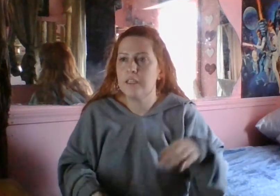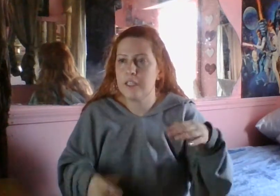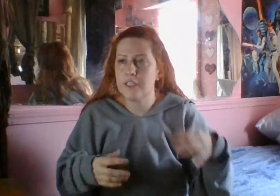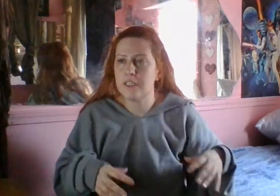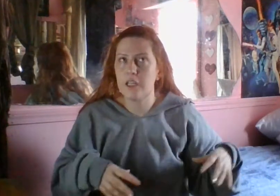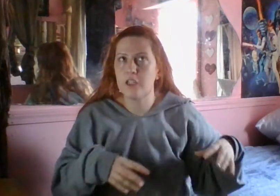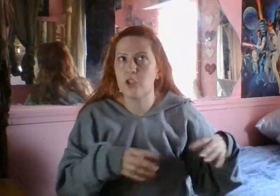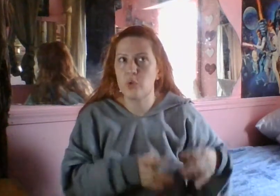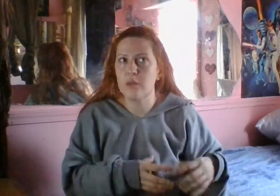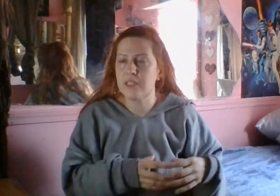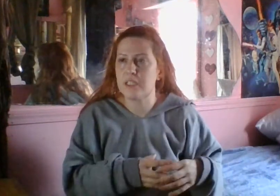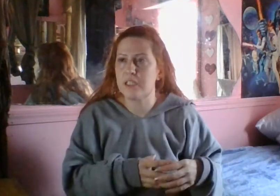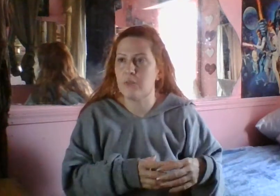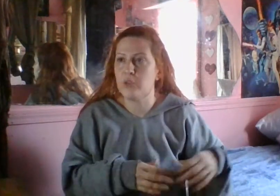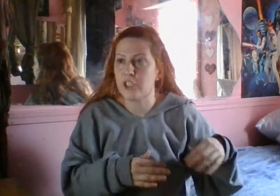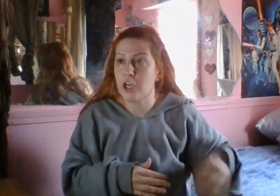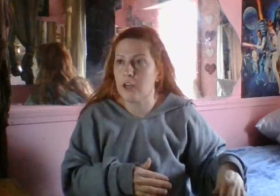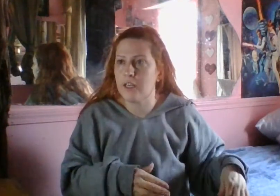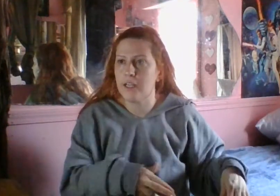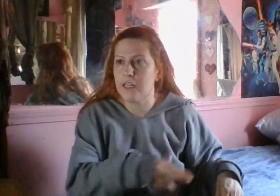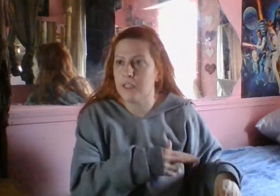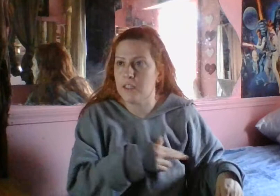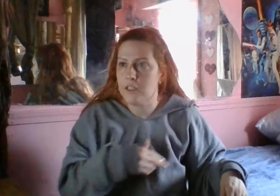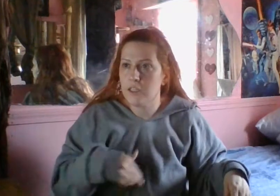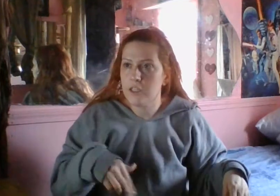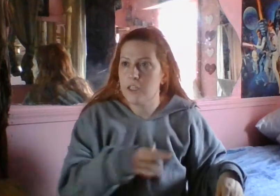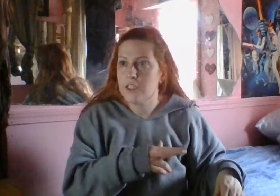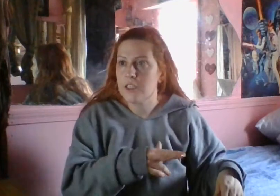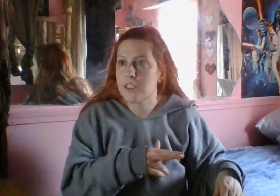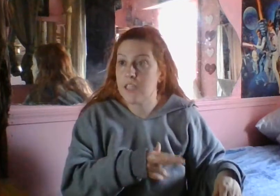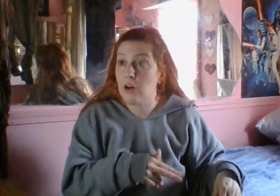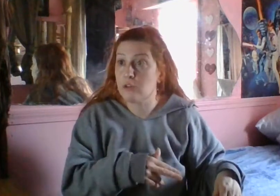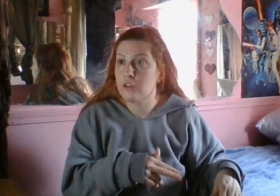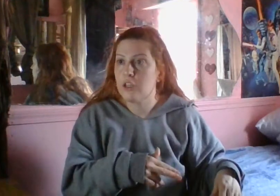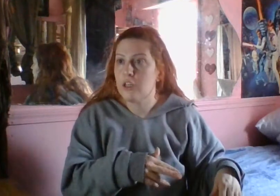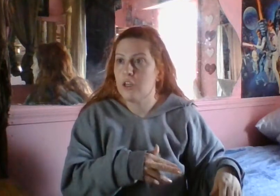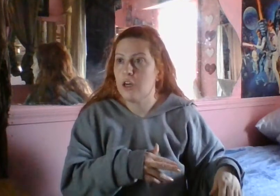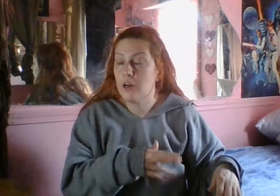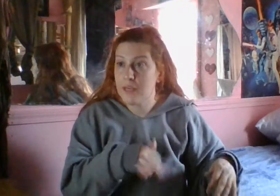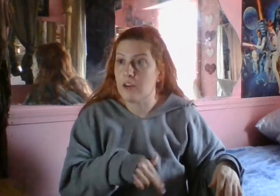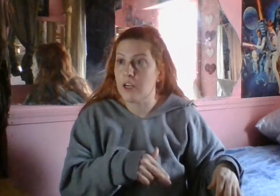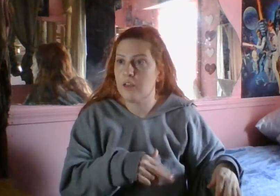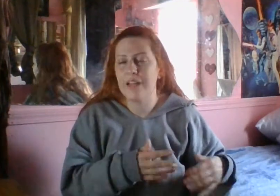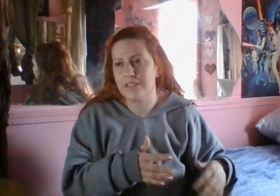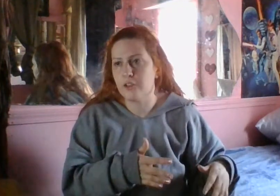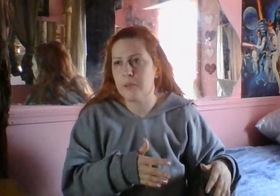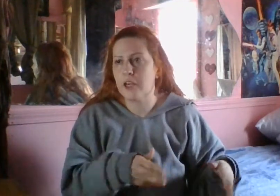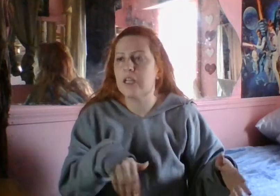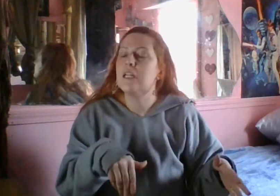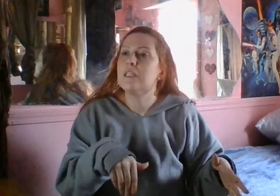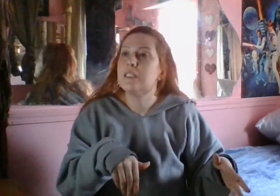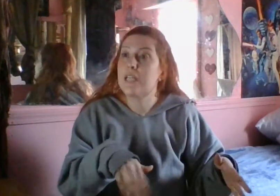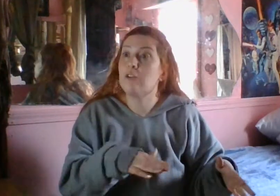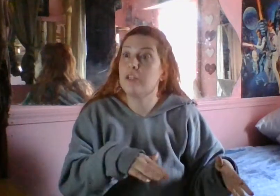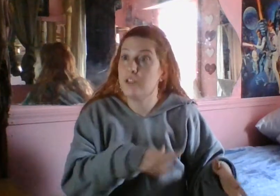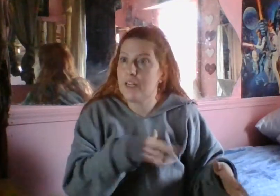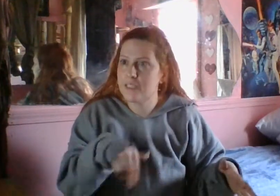This storm system was occurring in South America, not South America, South of the United